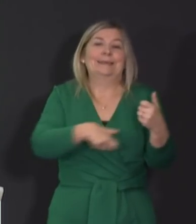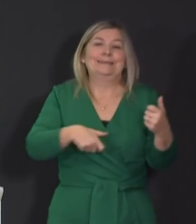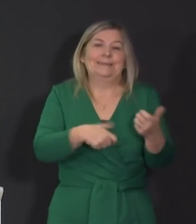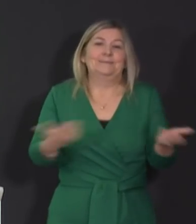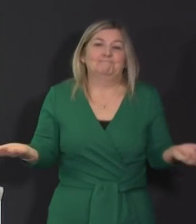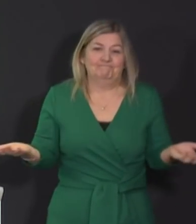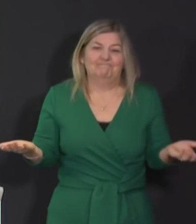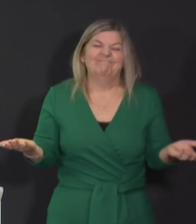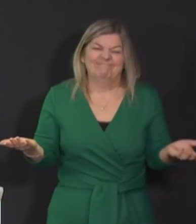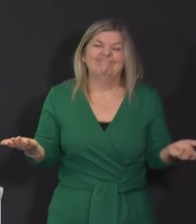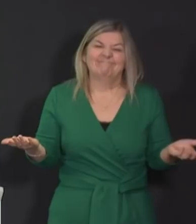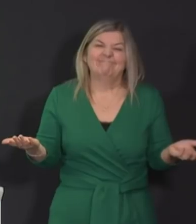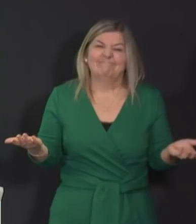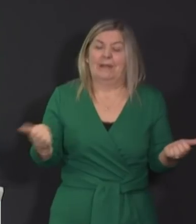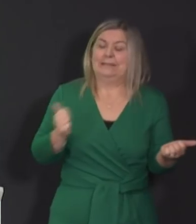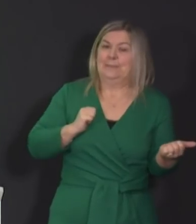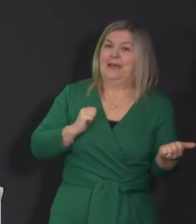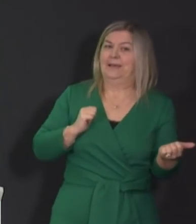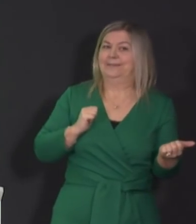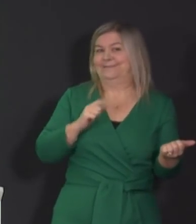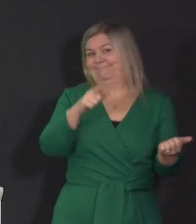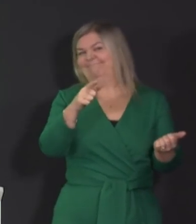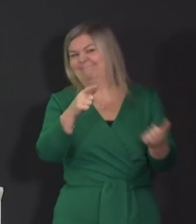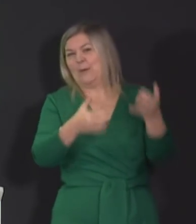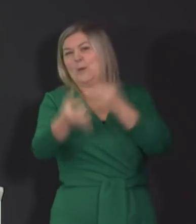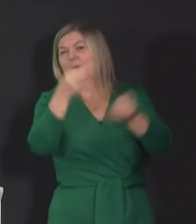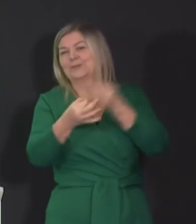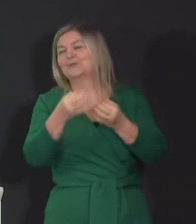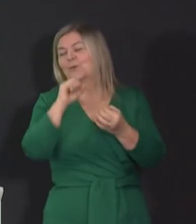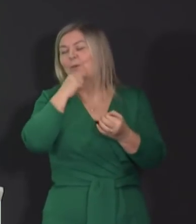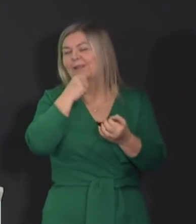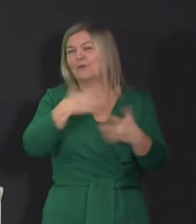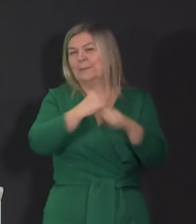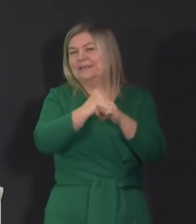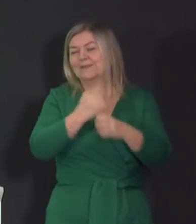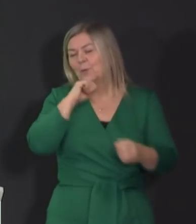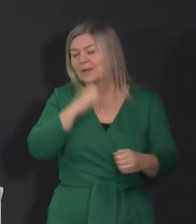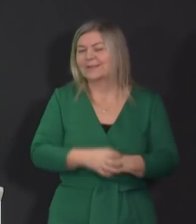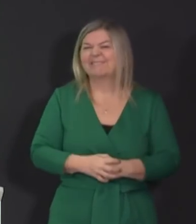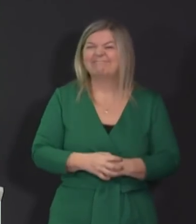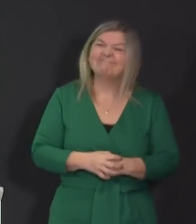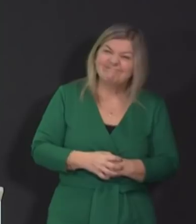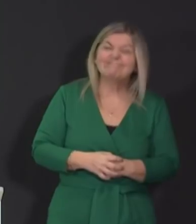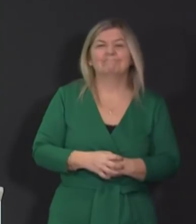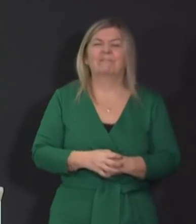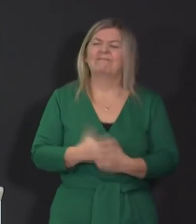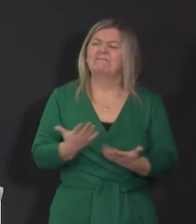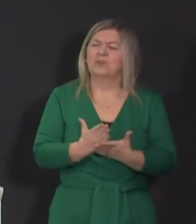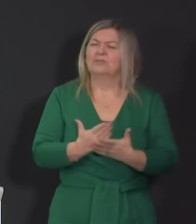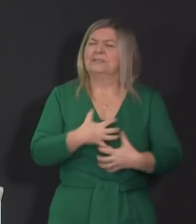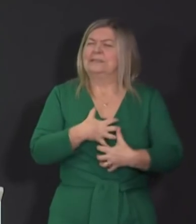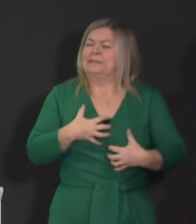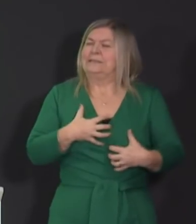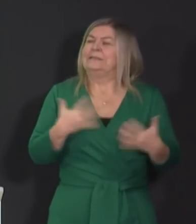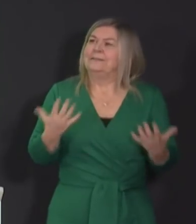I would anticipate that I may face questions about this shortly. And I can't tell you how disappointed and frustrated I am to be